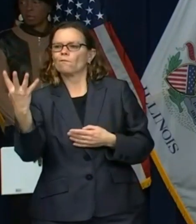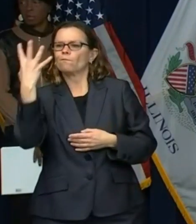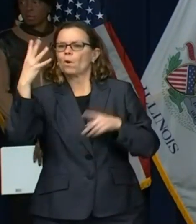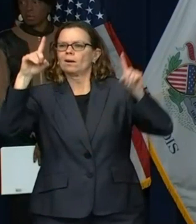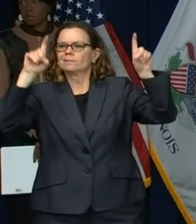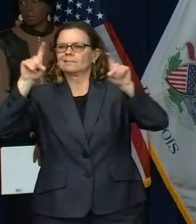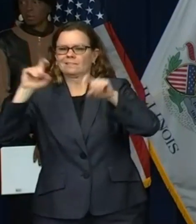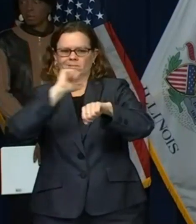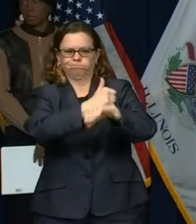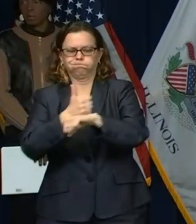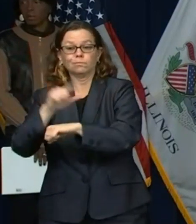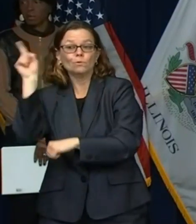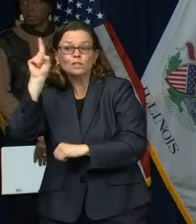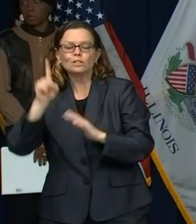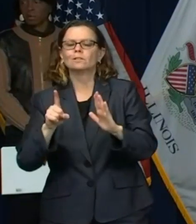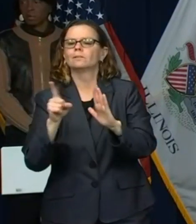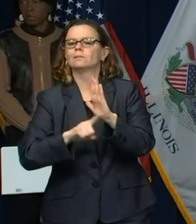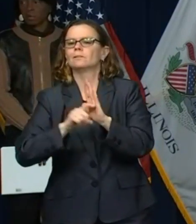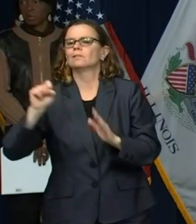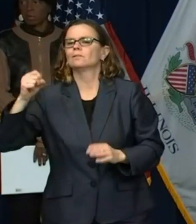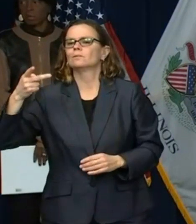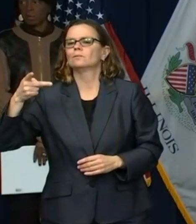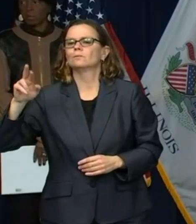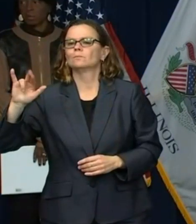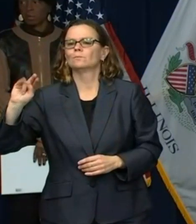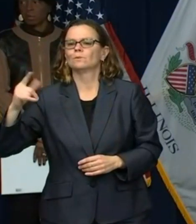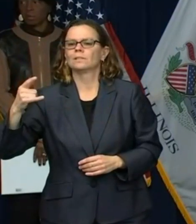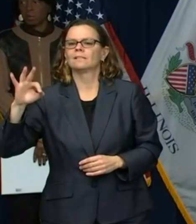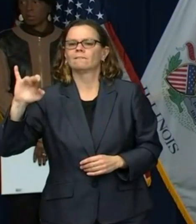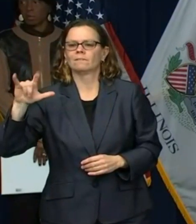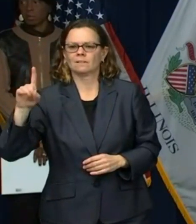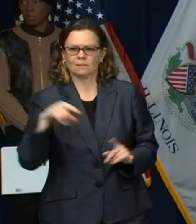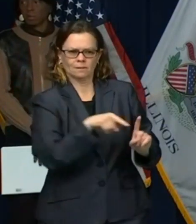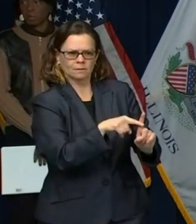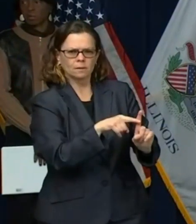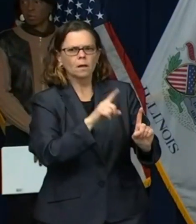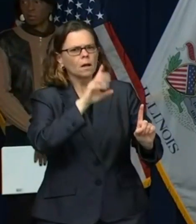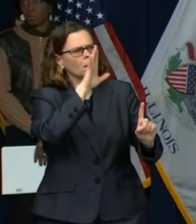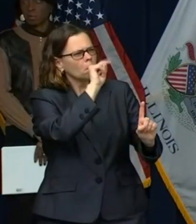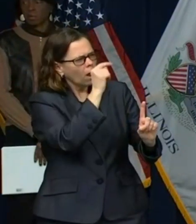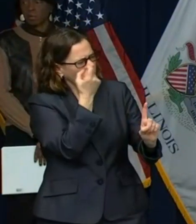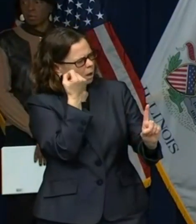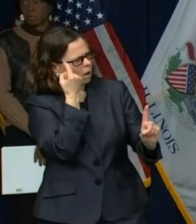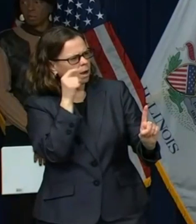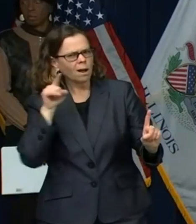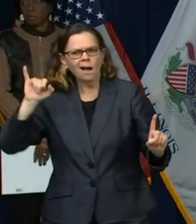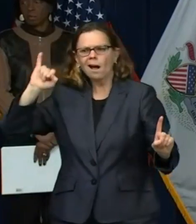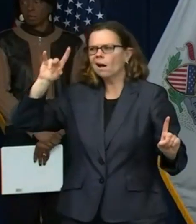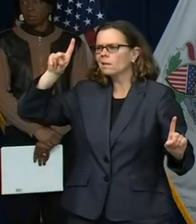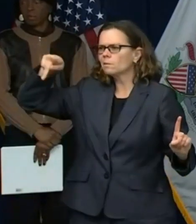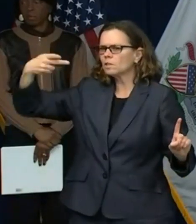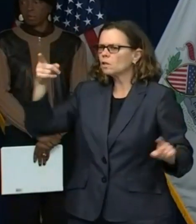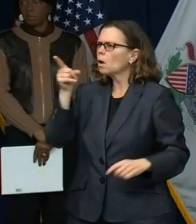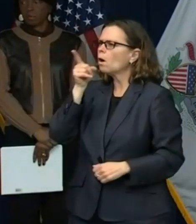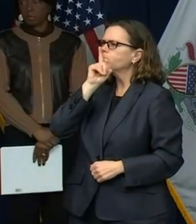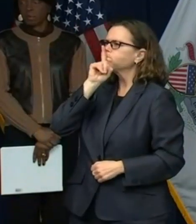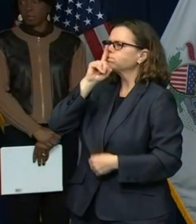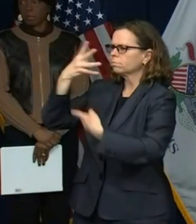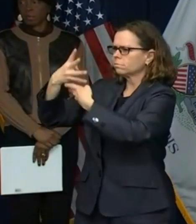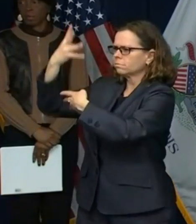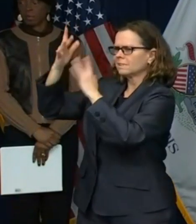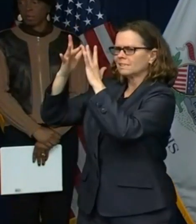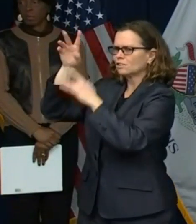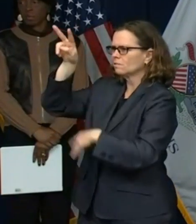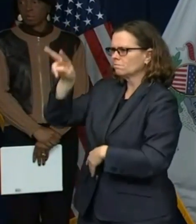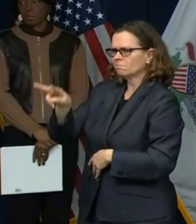test sites listed on the IDPH website. Why? That will be updated. So we're going to move on to the next question. Um, on an unrelated note,